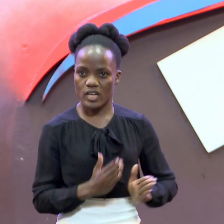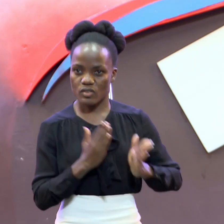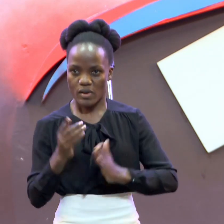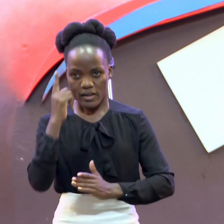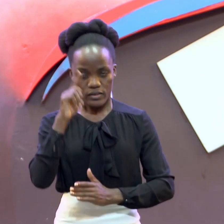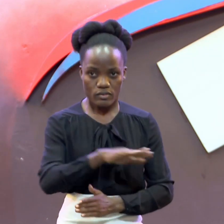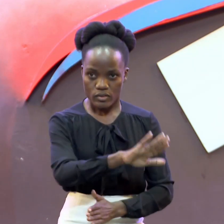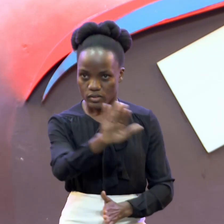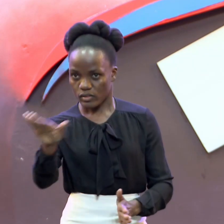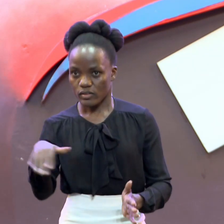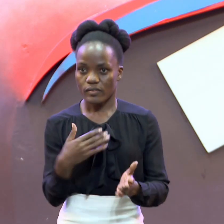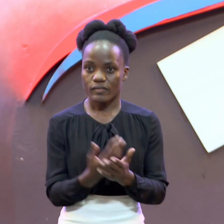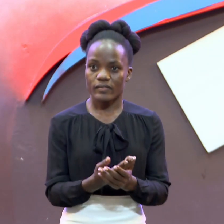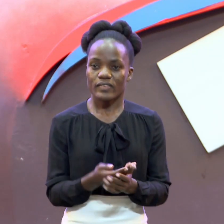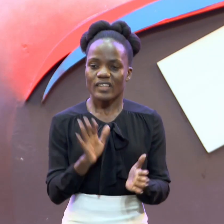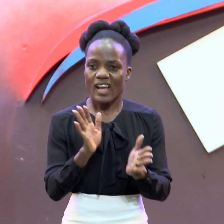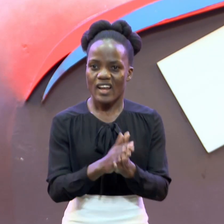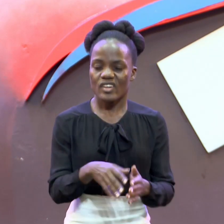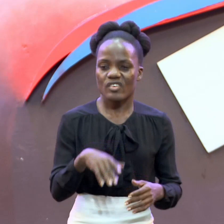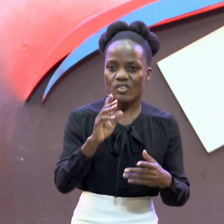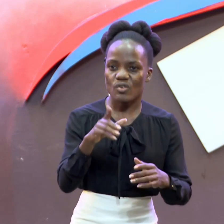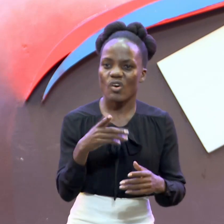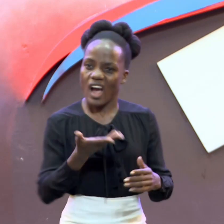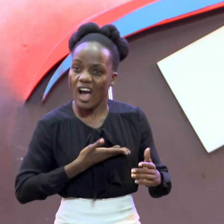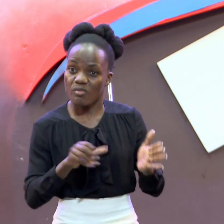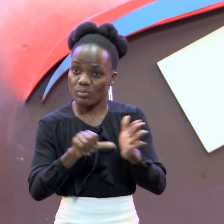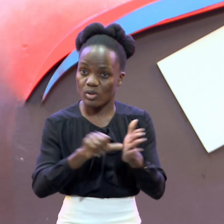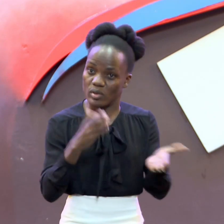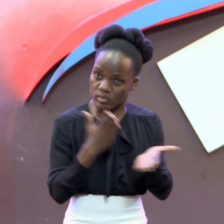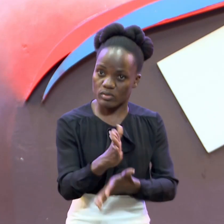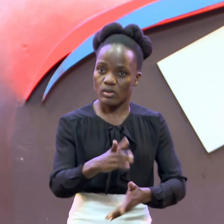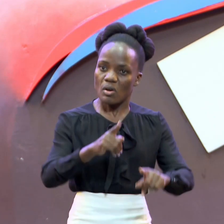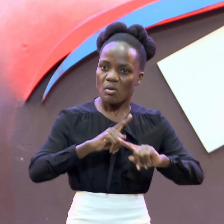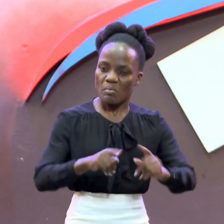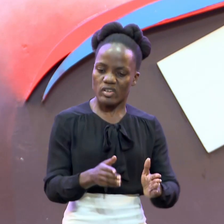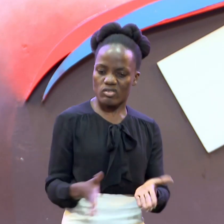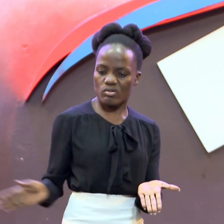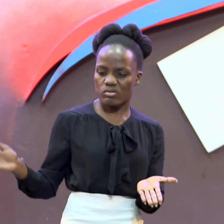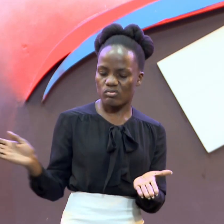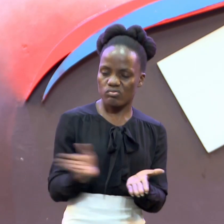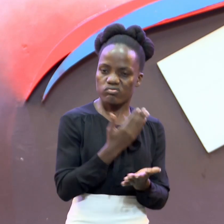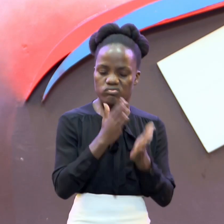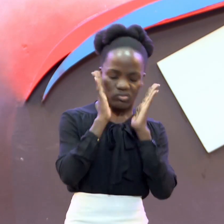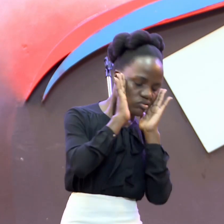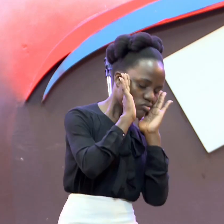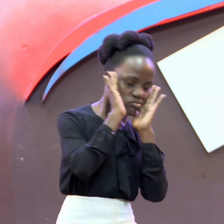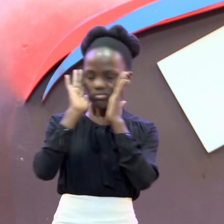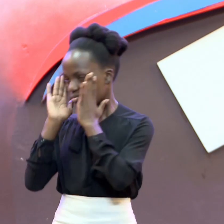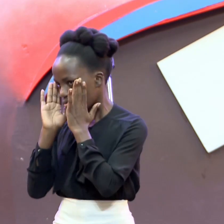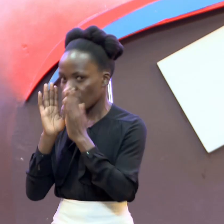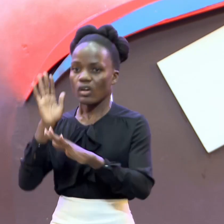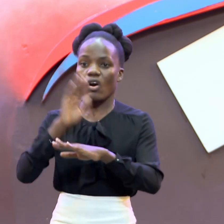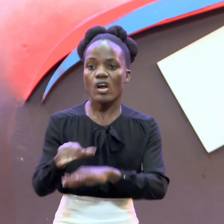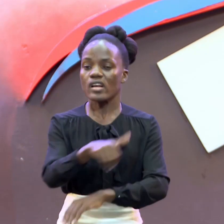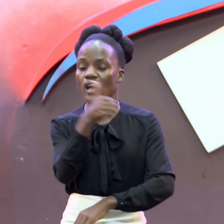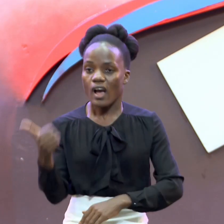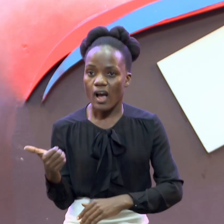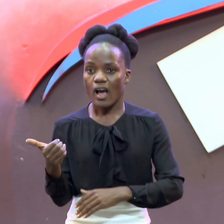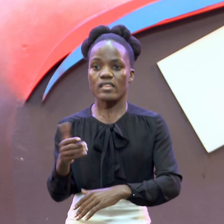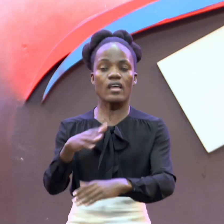That Displace The Problem Place That Word There And Meditate On It I Have